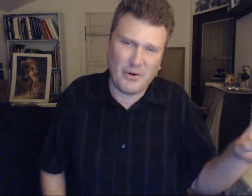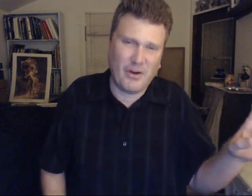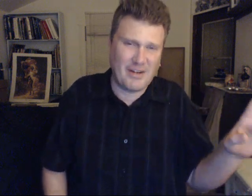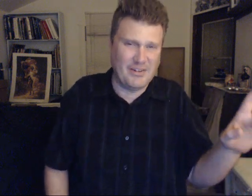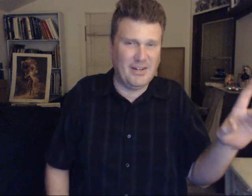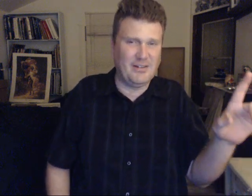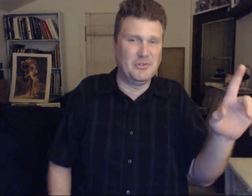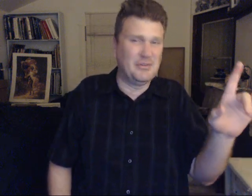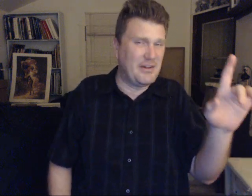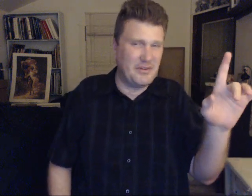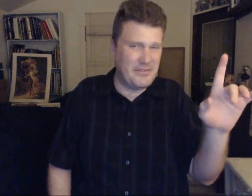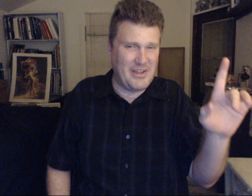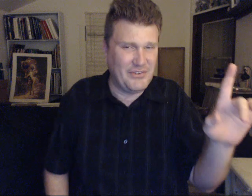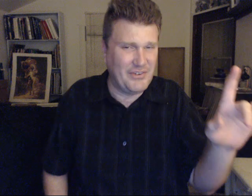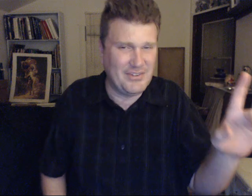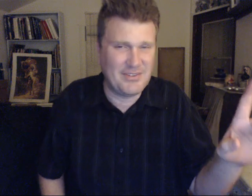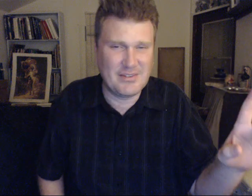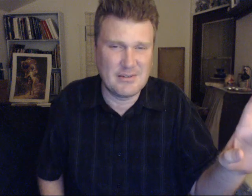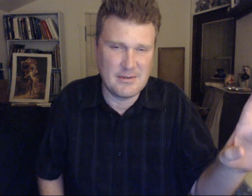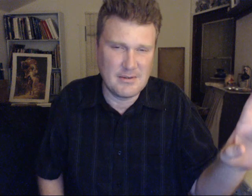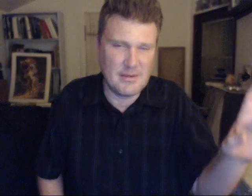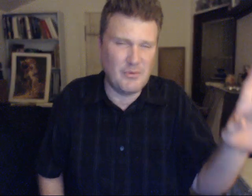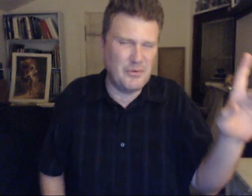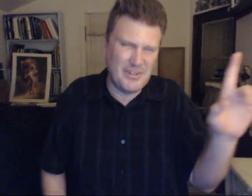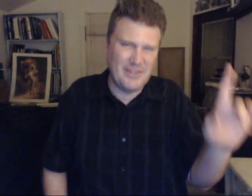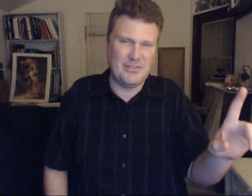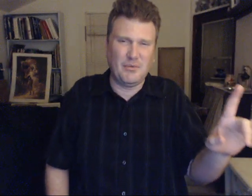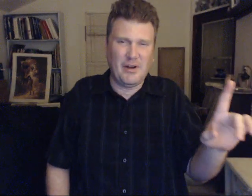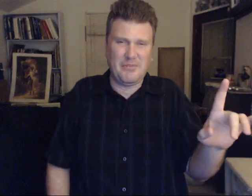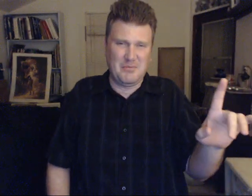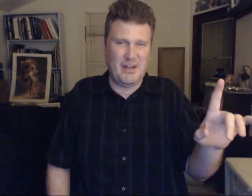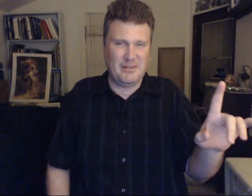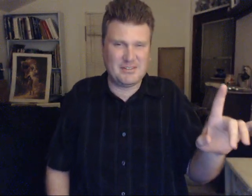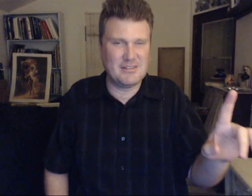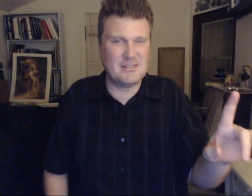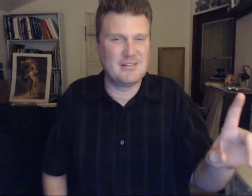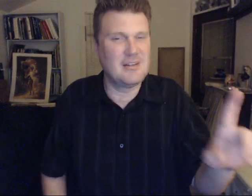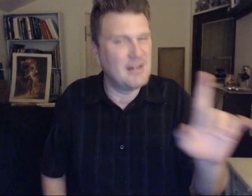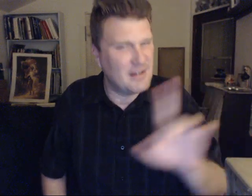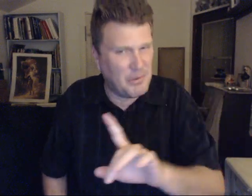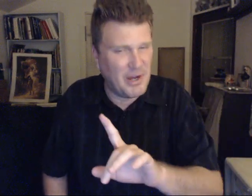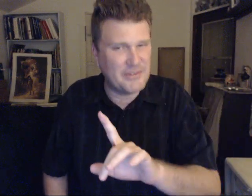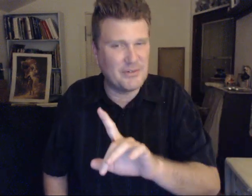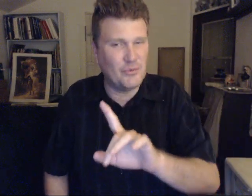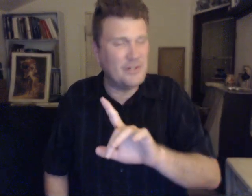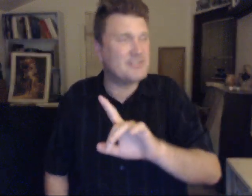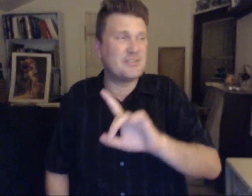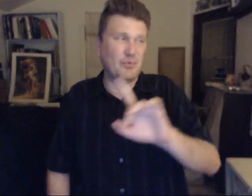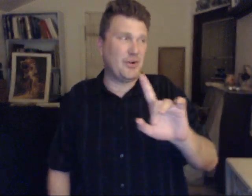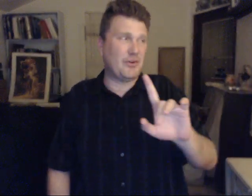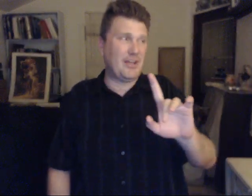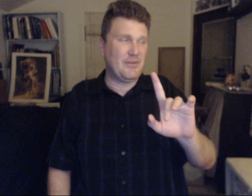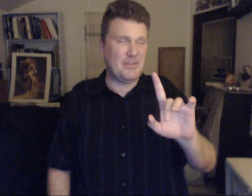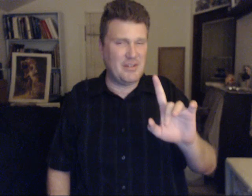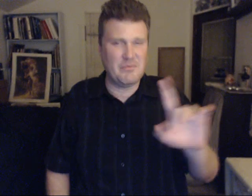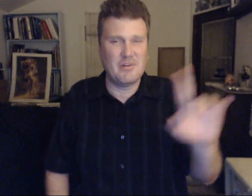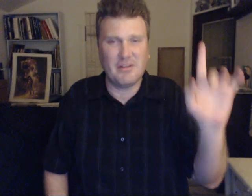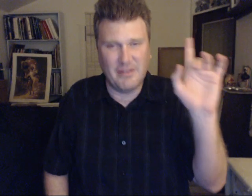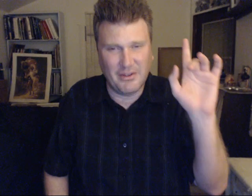crocodile. But you're not the aliens. We would easily wipe them out. The positive ones. We're okay with them. The other